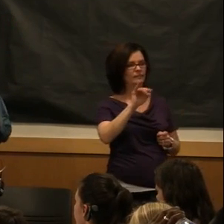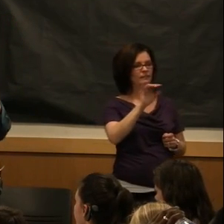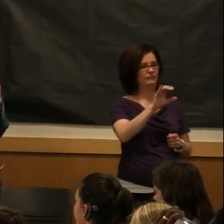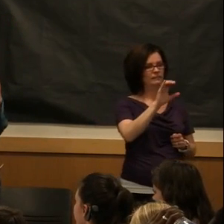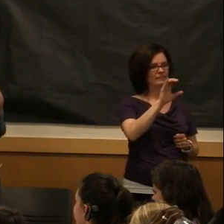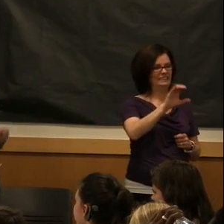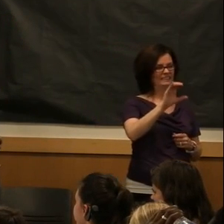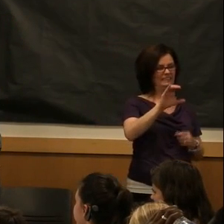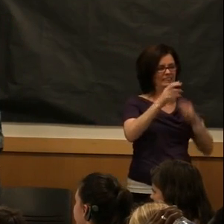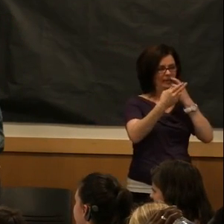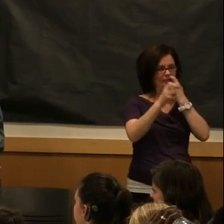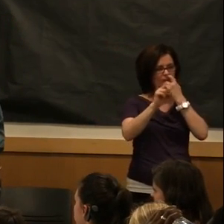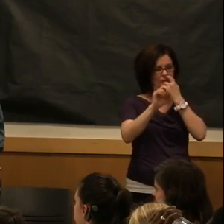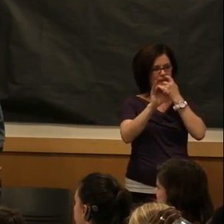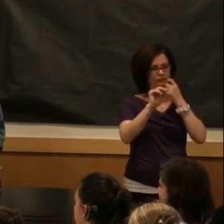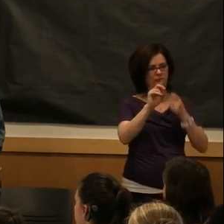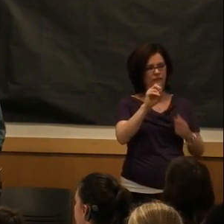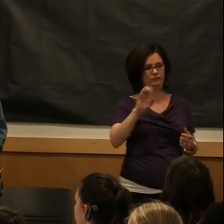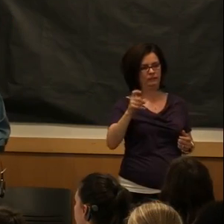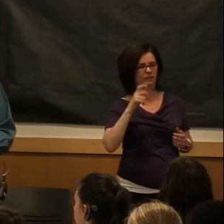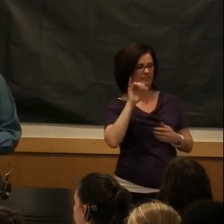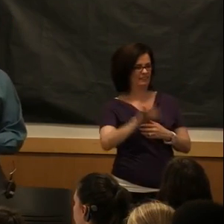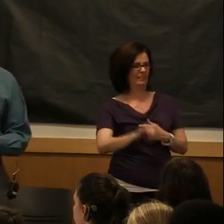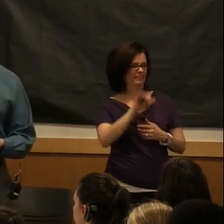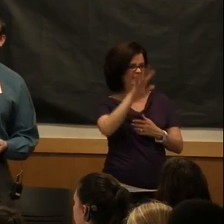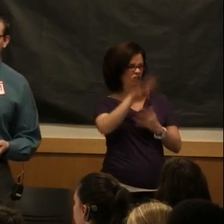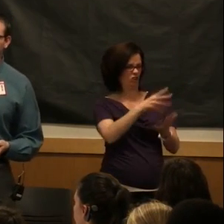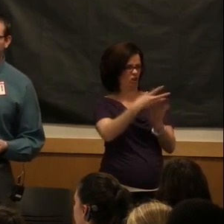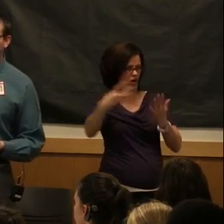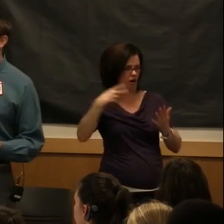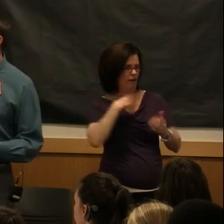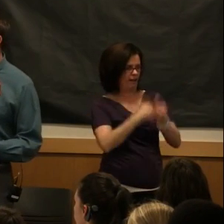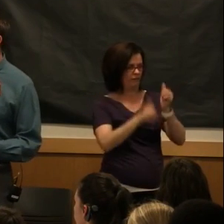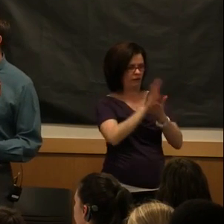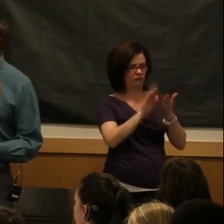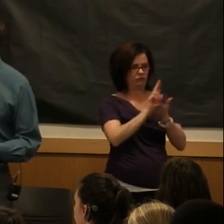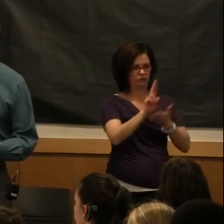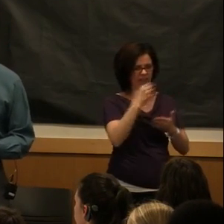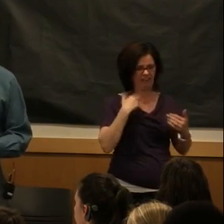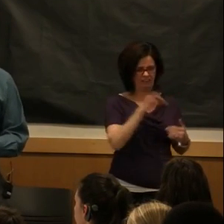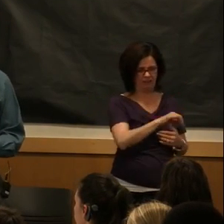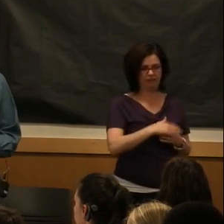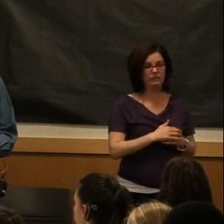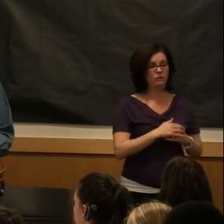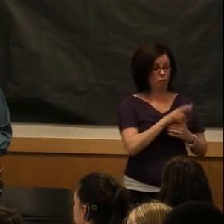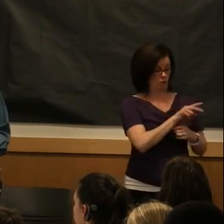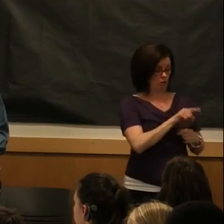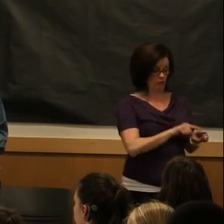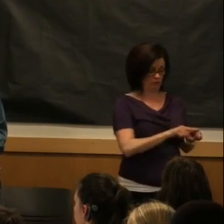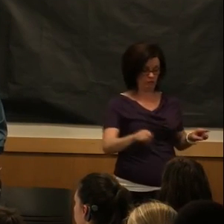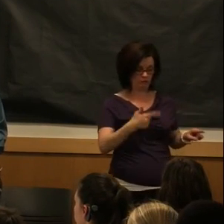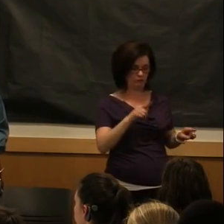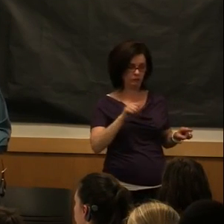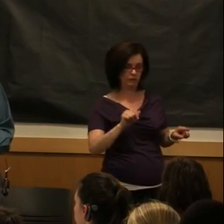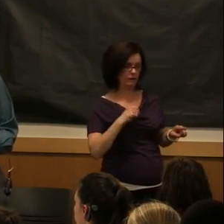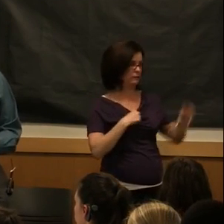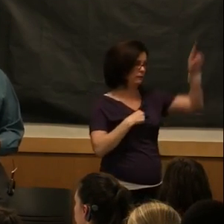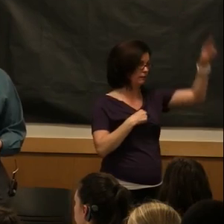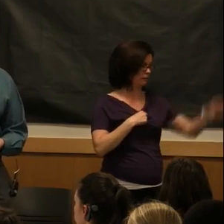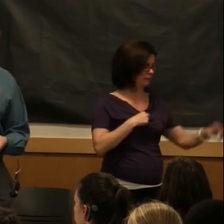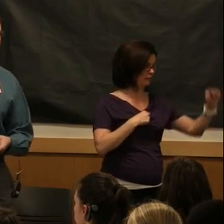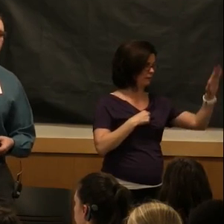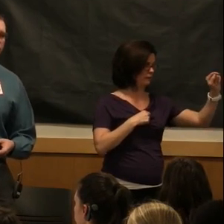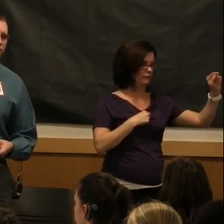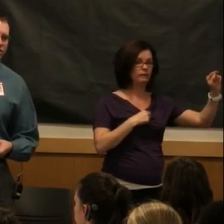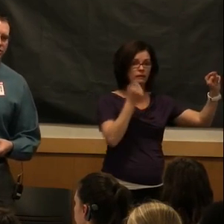the CCHE index. This is, we take a look at your GPA across the bottom and your ACT score across the top.